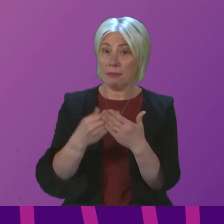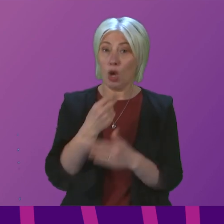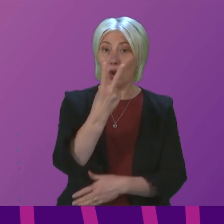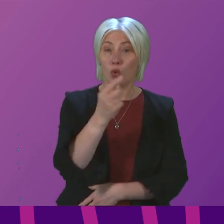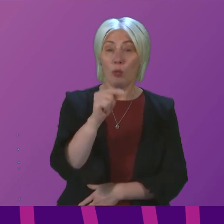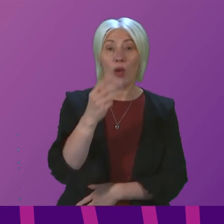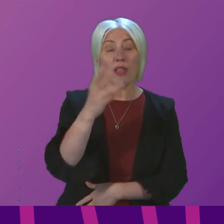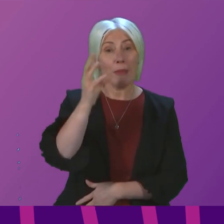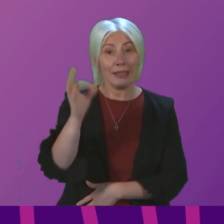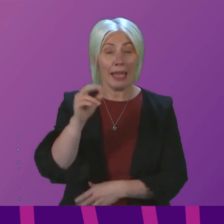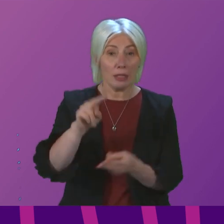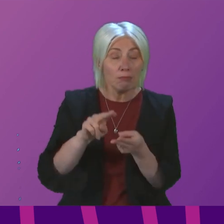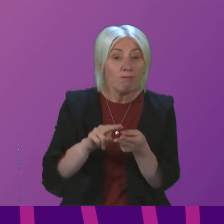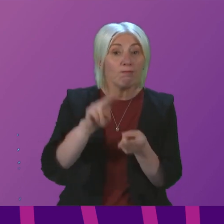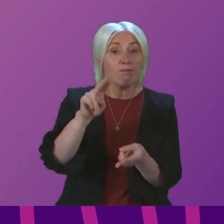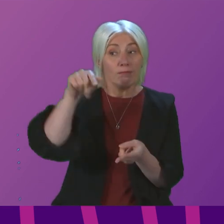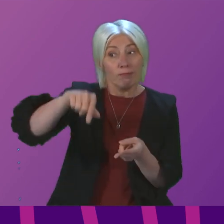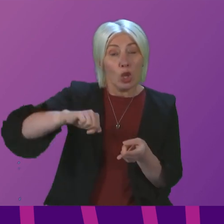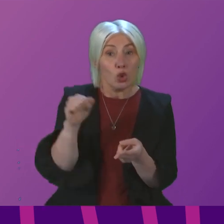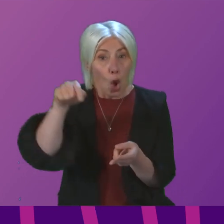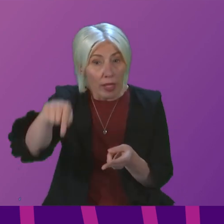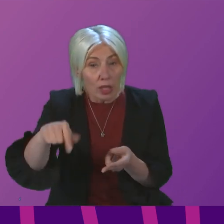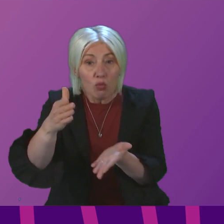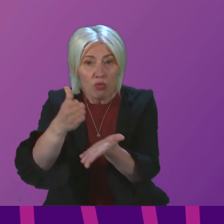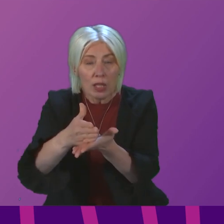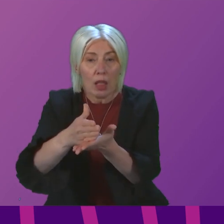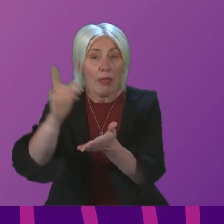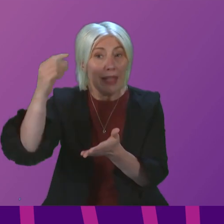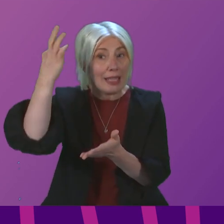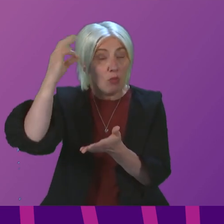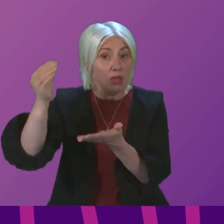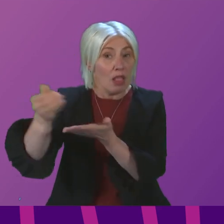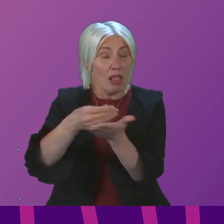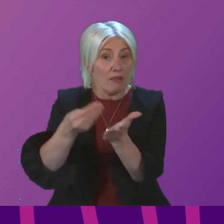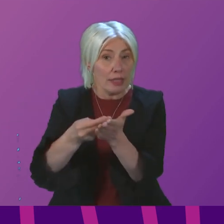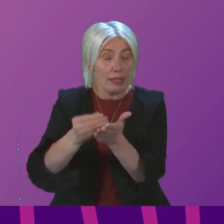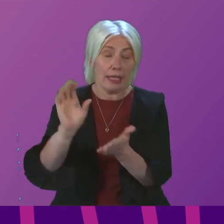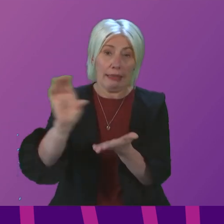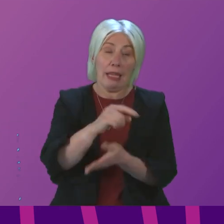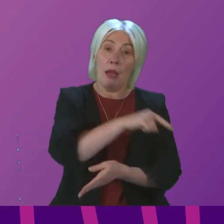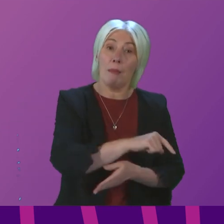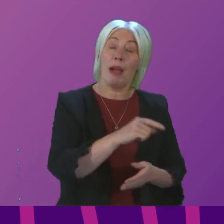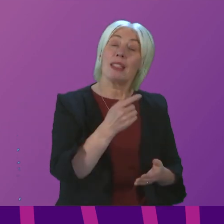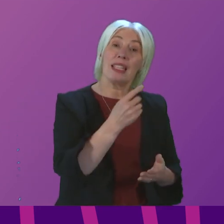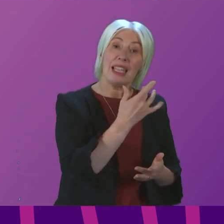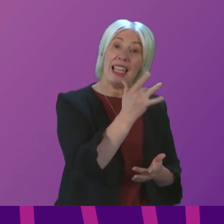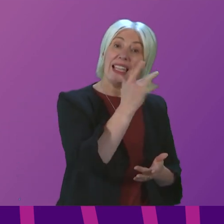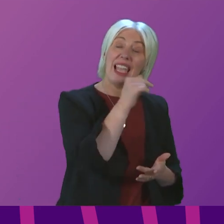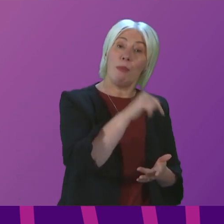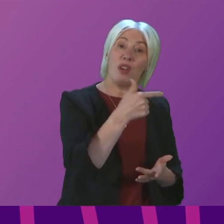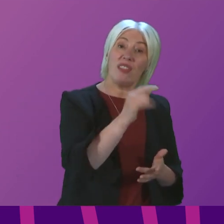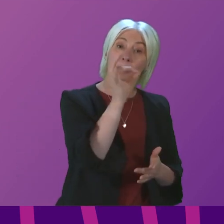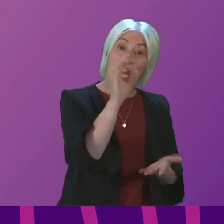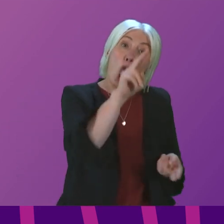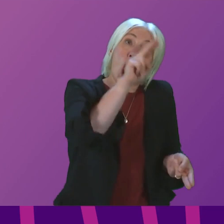2.3% higher in Scotland in real terms. That's local government revenue funding. In Wales, 10.7% lower.